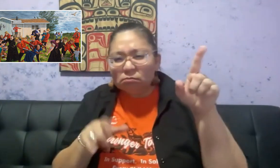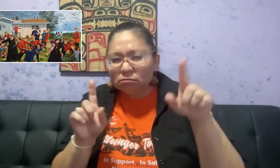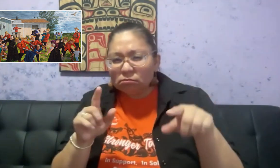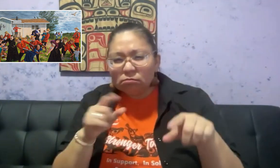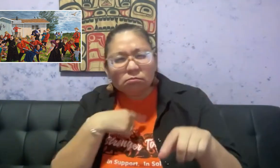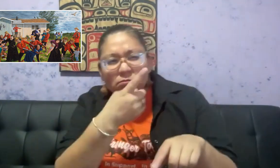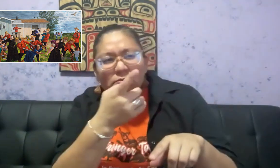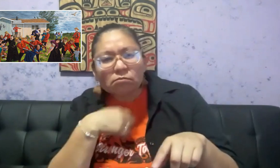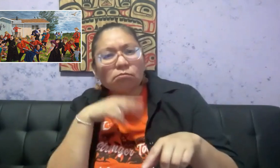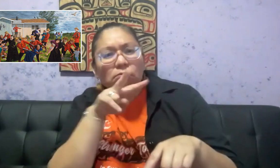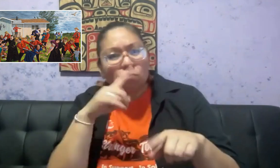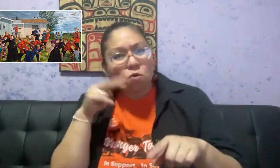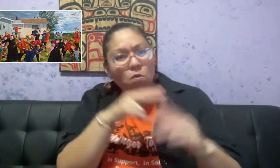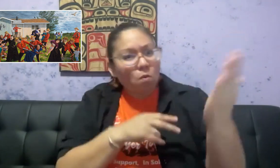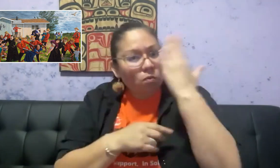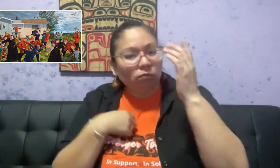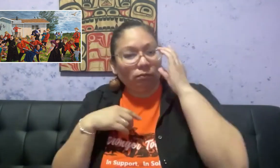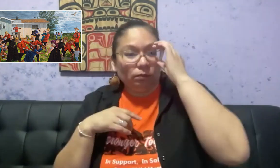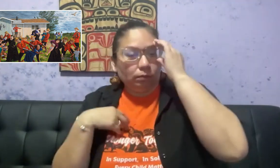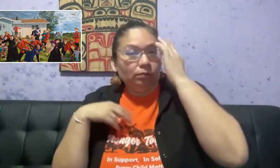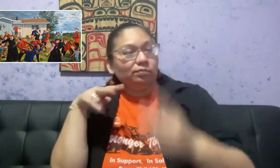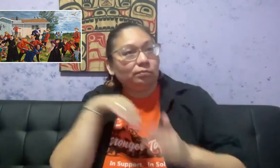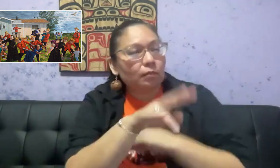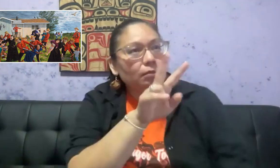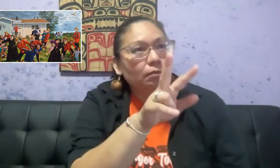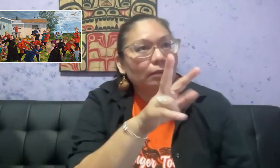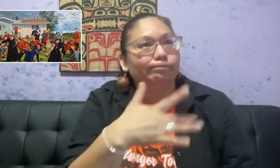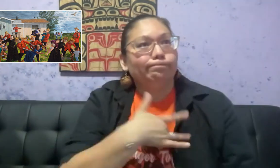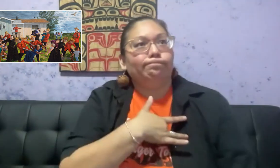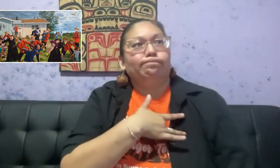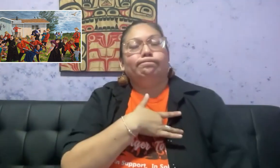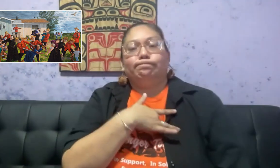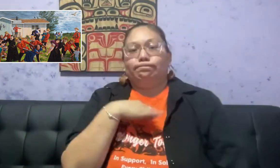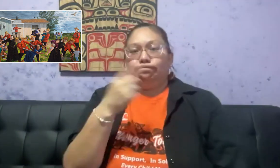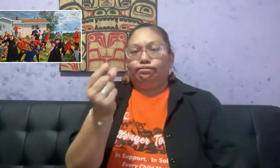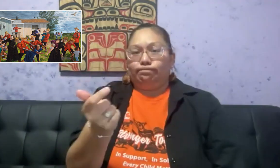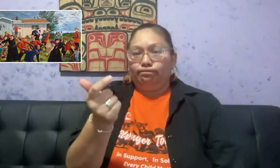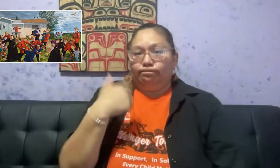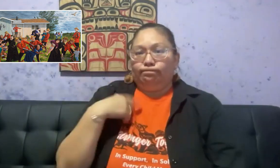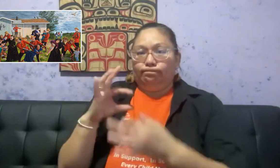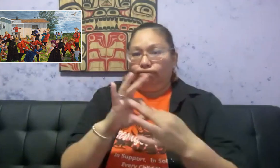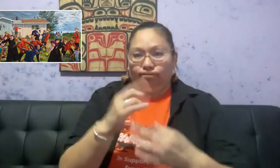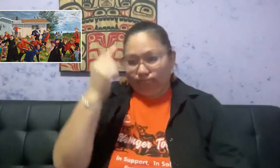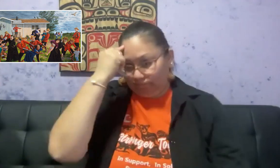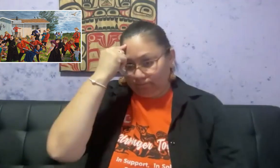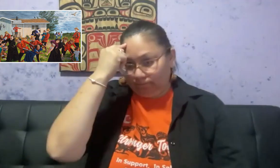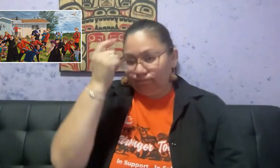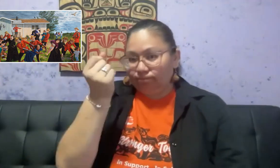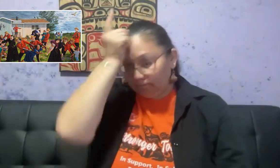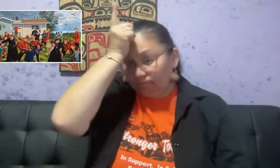hung up. And I asked my sister, what are these? And I went in for a closer look. And that's when it hit